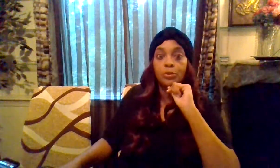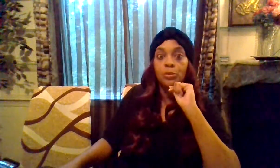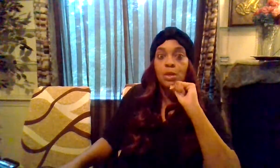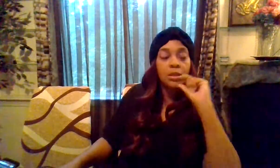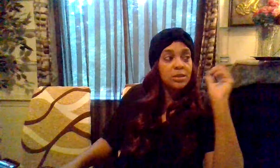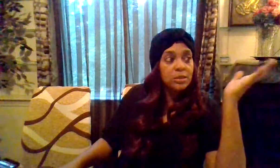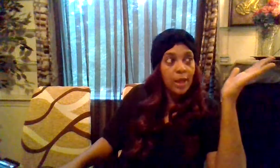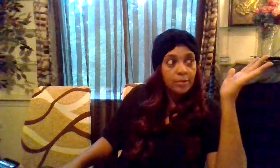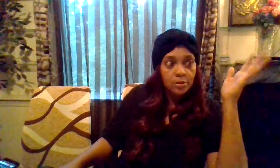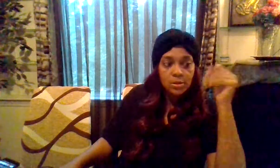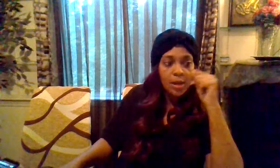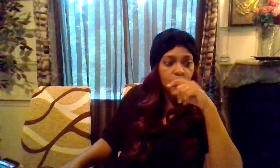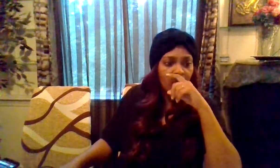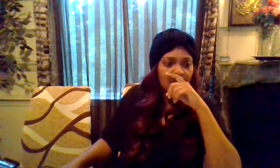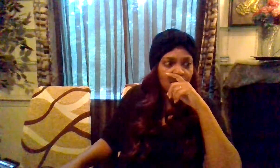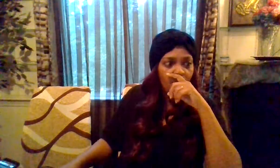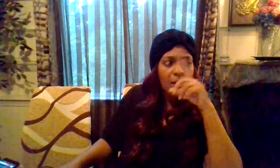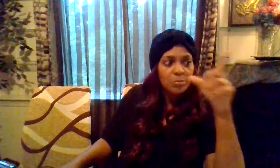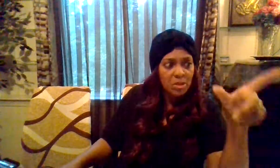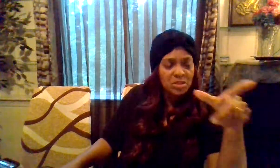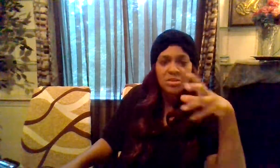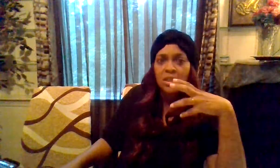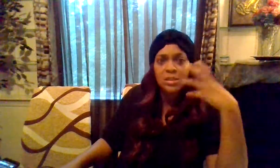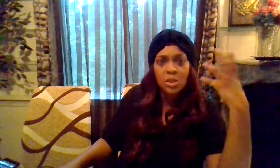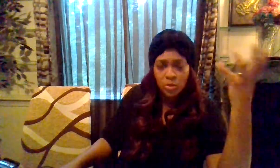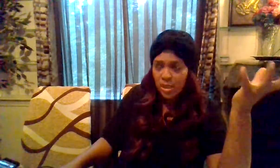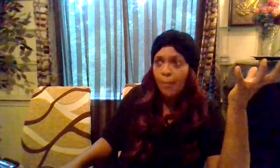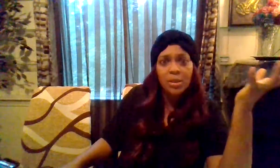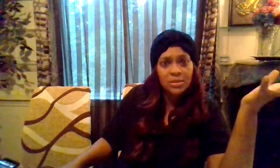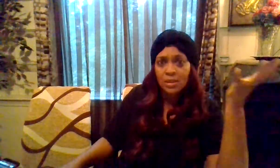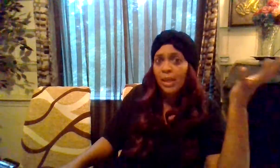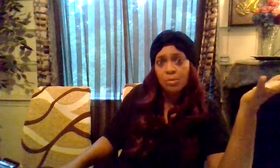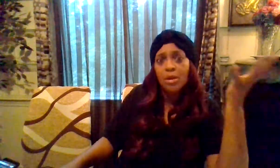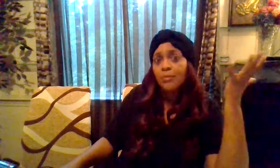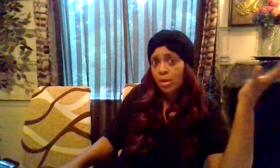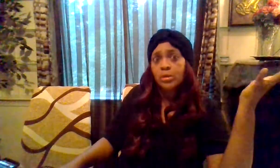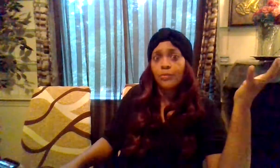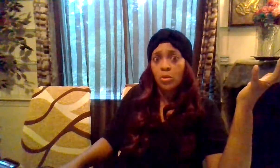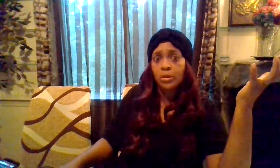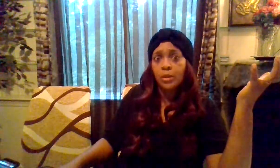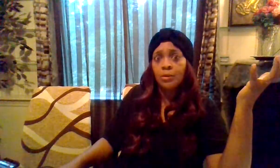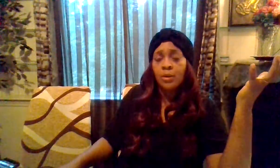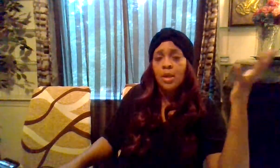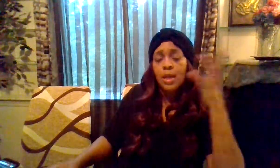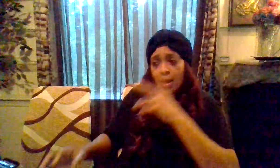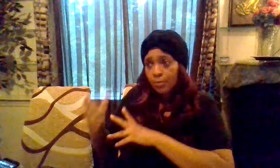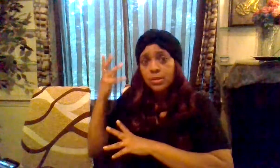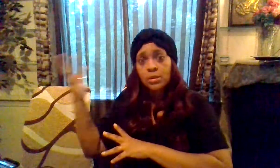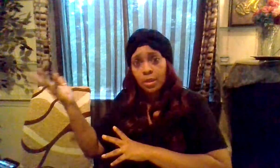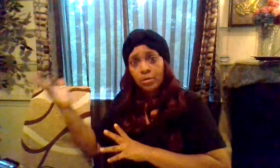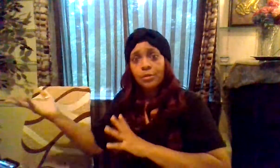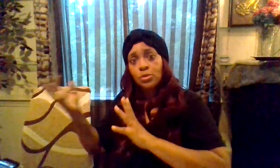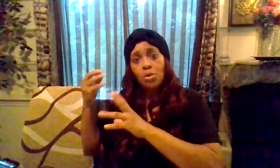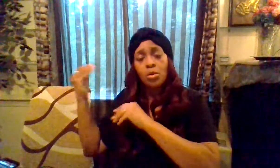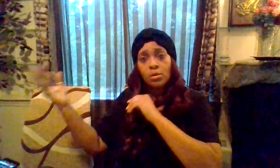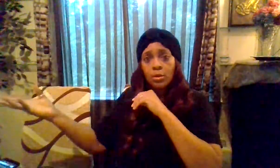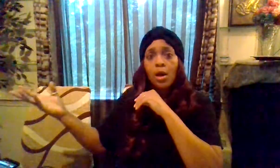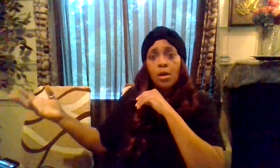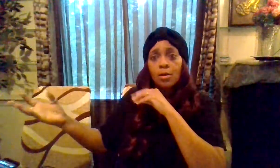through because it's like there's times where i where i've mentioned things and it was i place a label of narrative on there and i place some narrative you know a